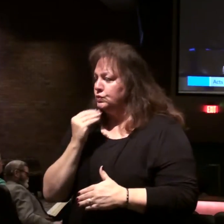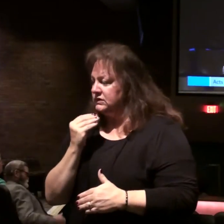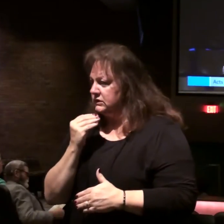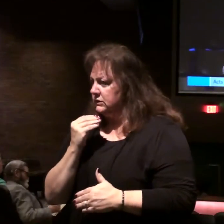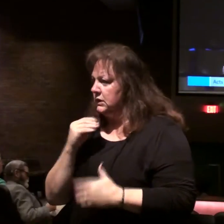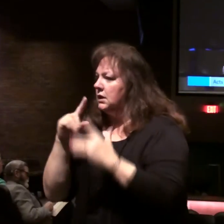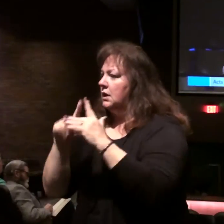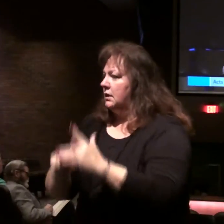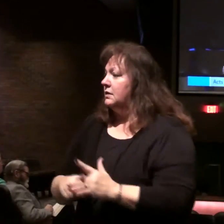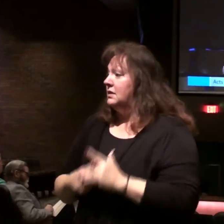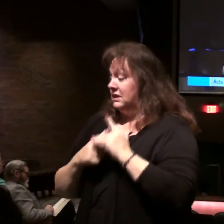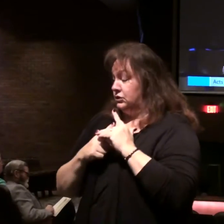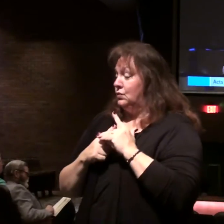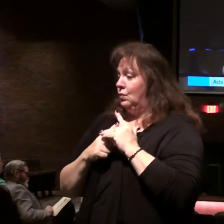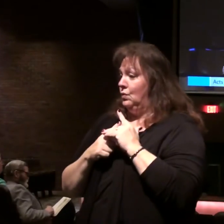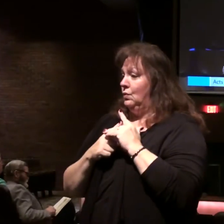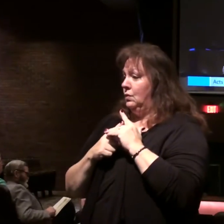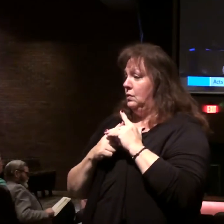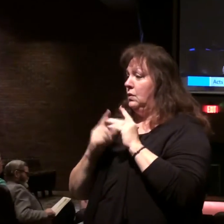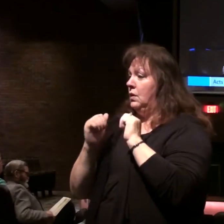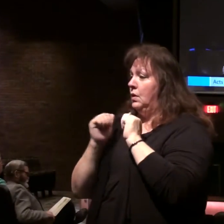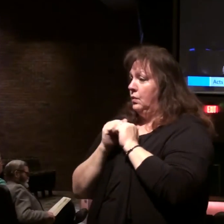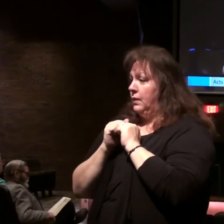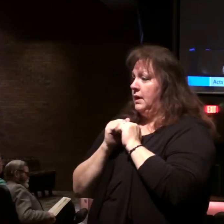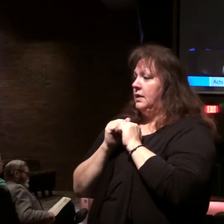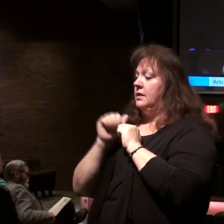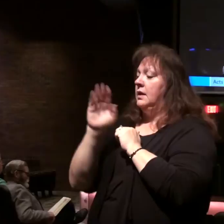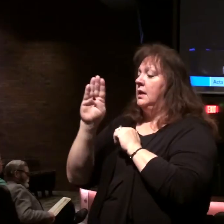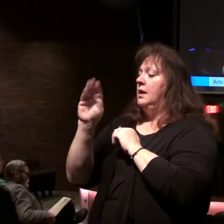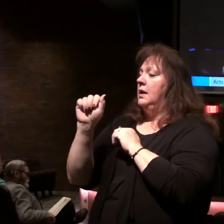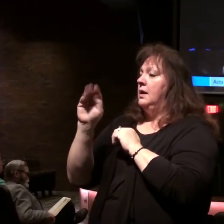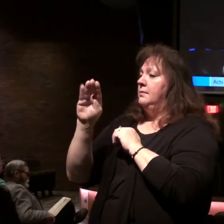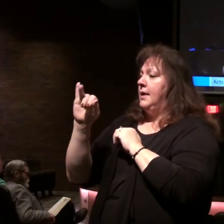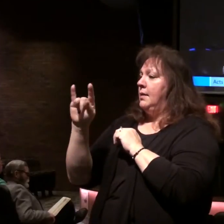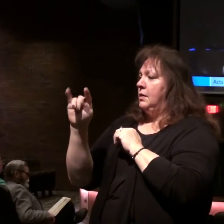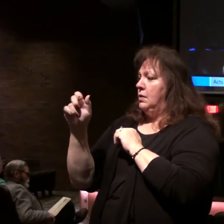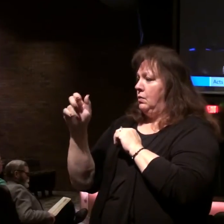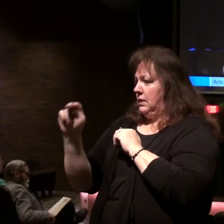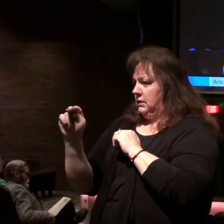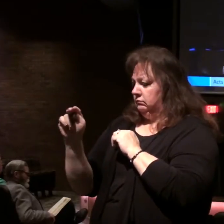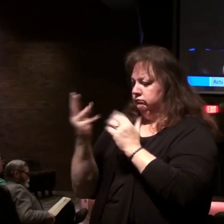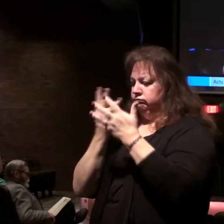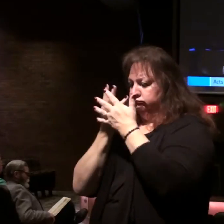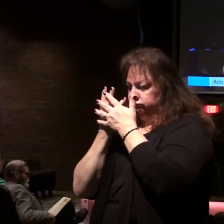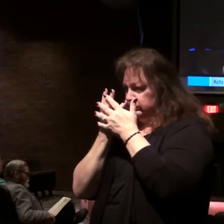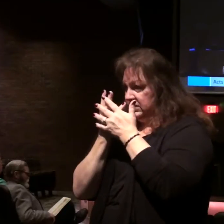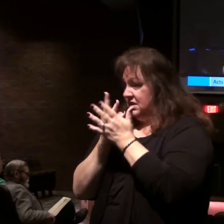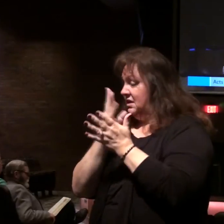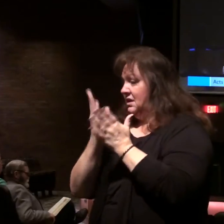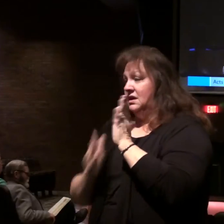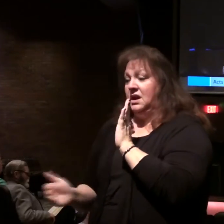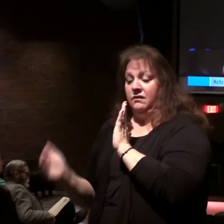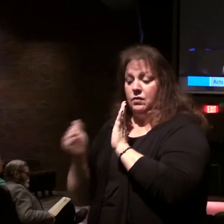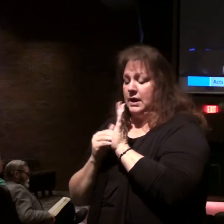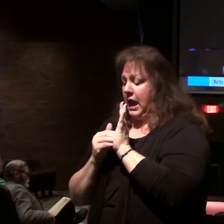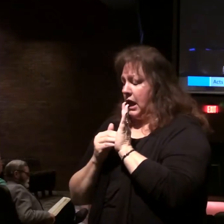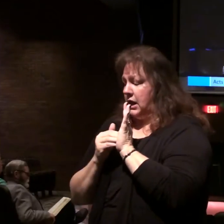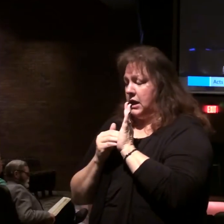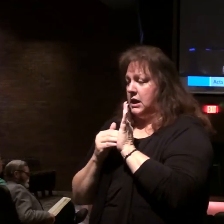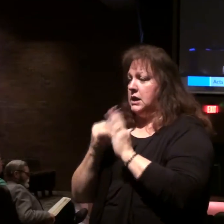began, as we noted, with the Babylonian captivity. never again will